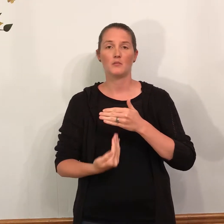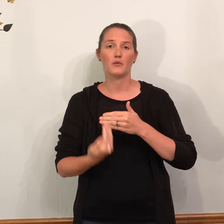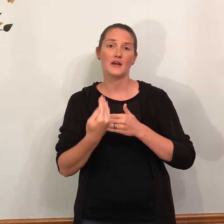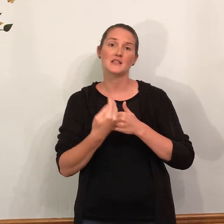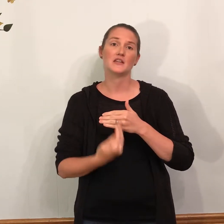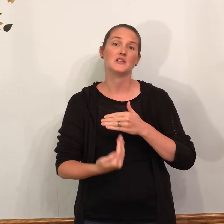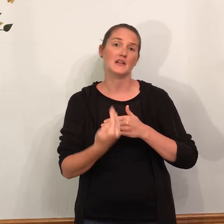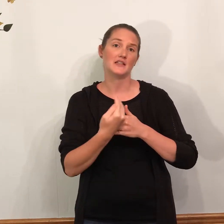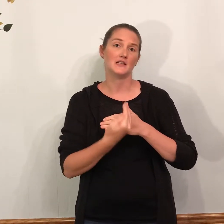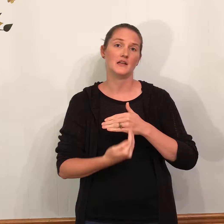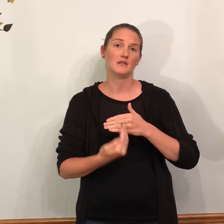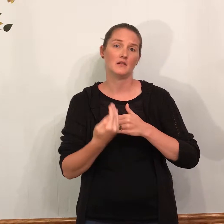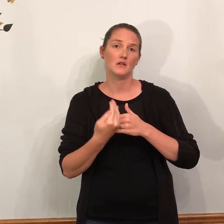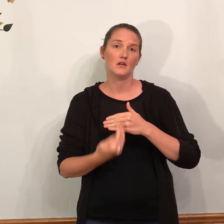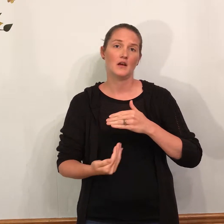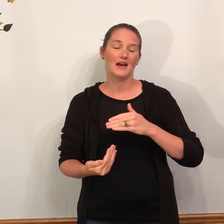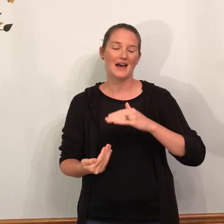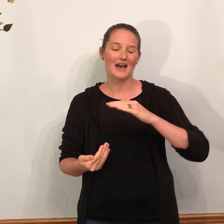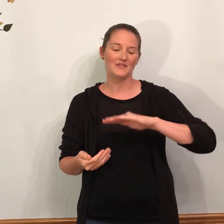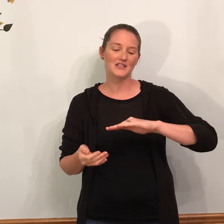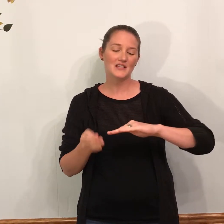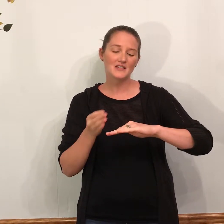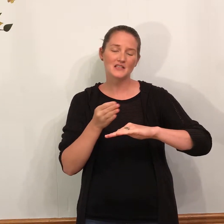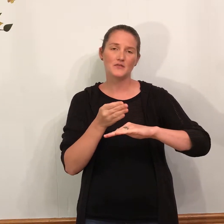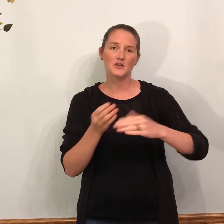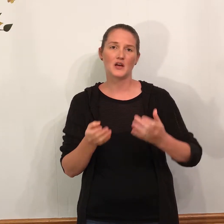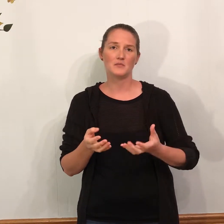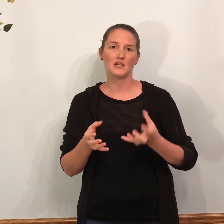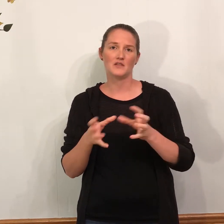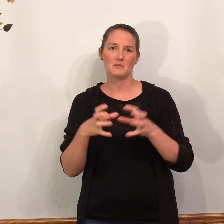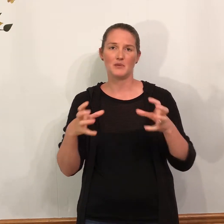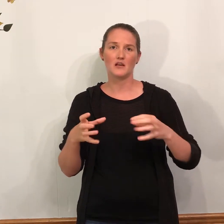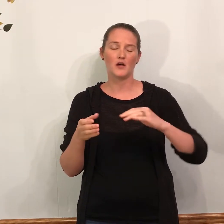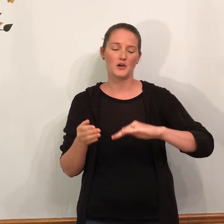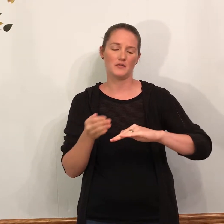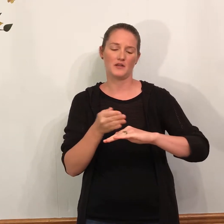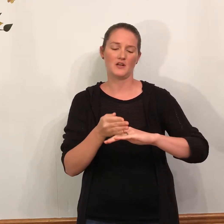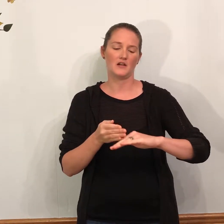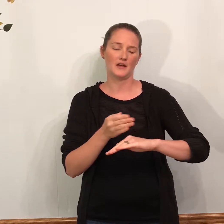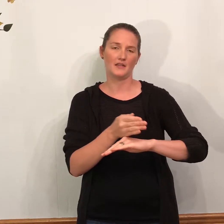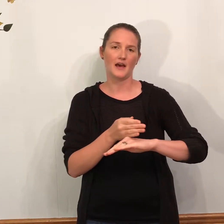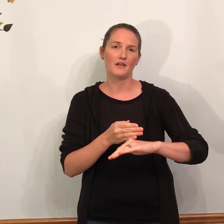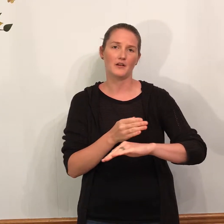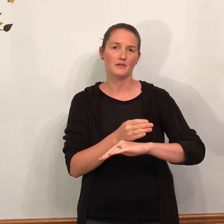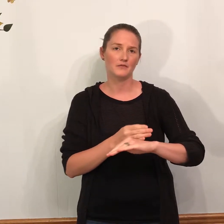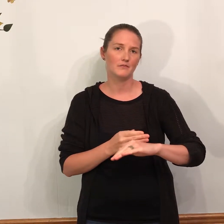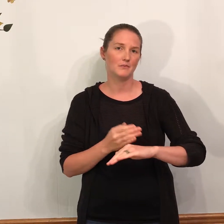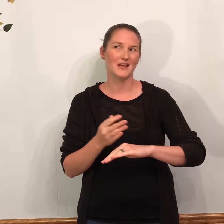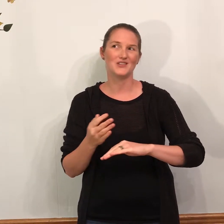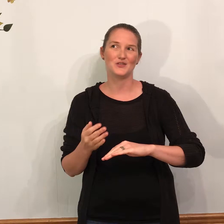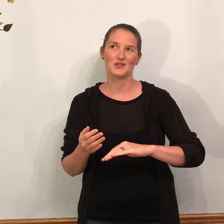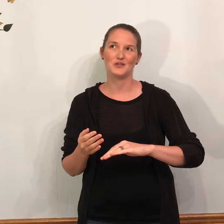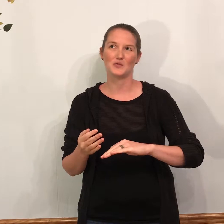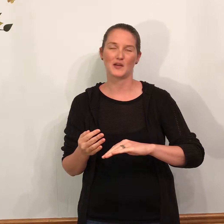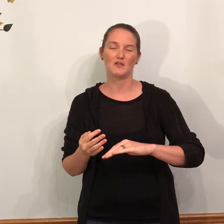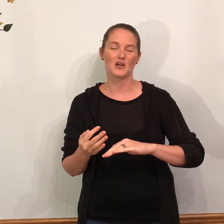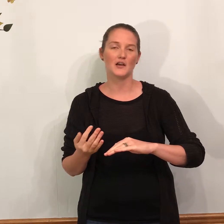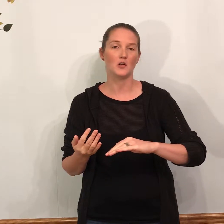Bread is like you're slicing it. I've seen this a few times like if it's a big loaf and they've done it like that. Like you're, that's usually used for like if you're cutting a